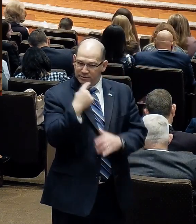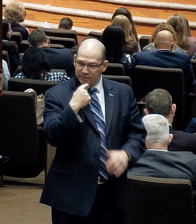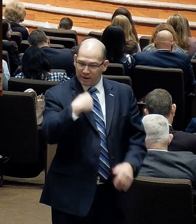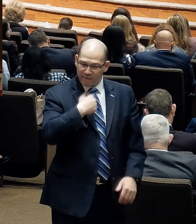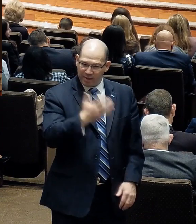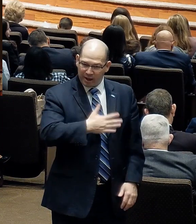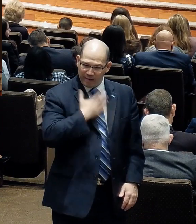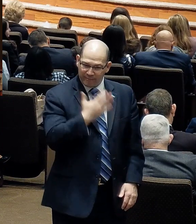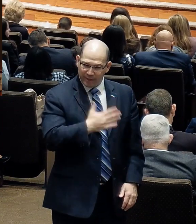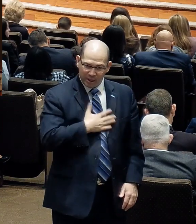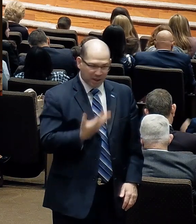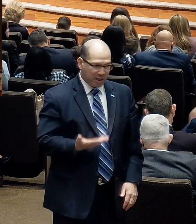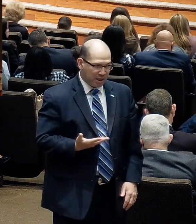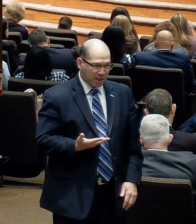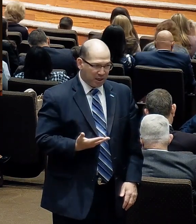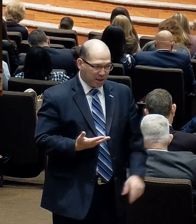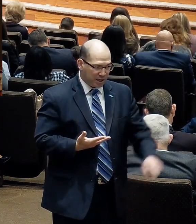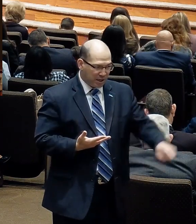Lazarus is dead.